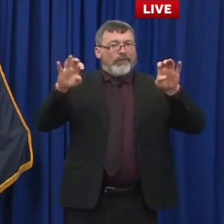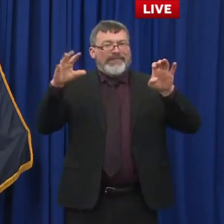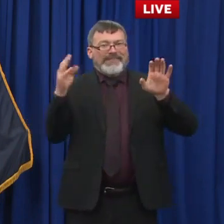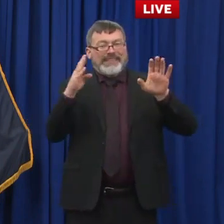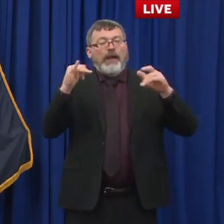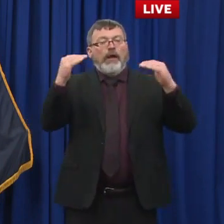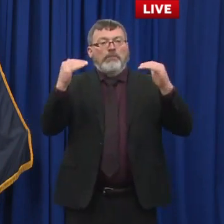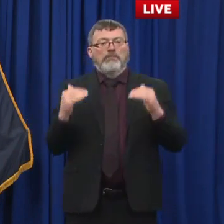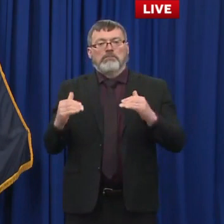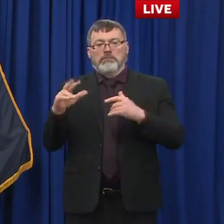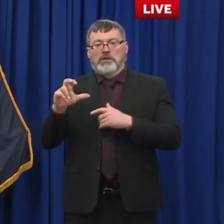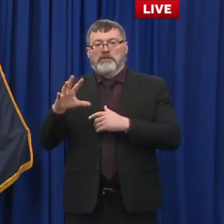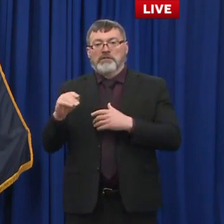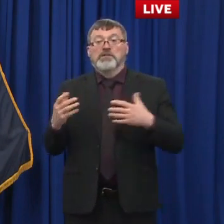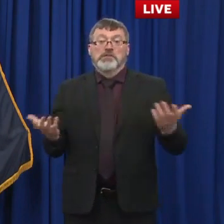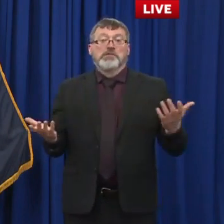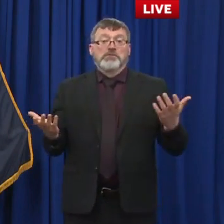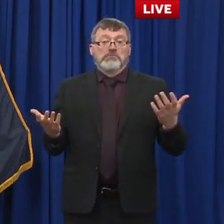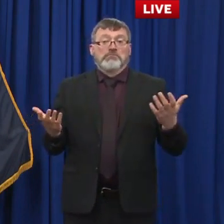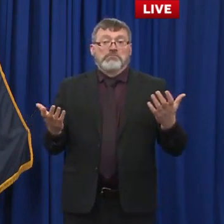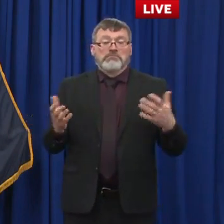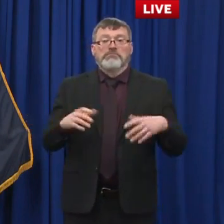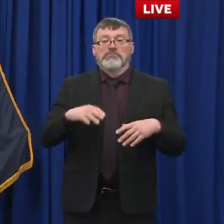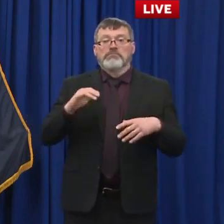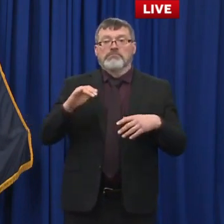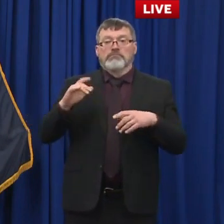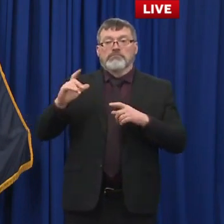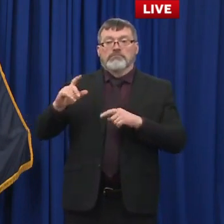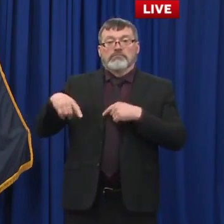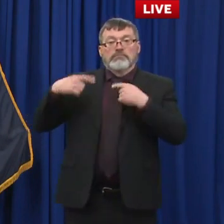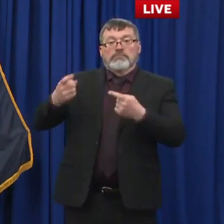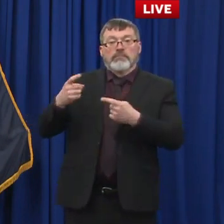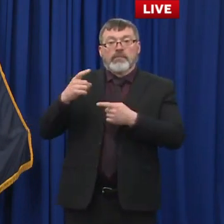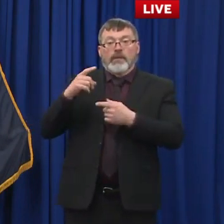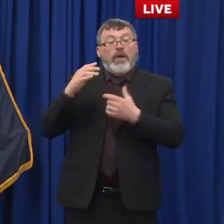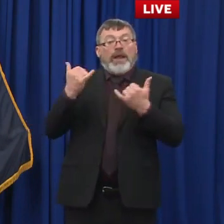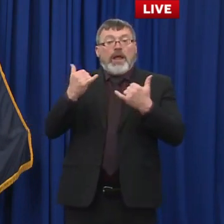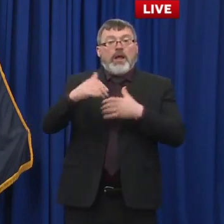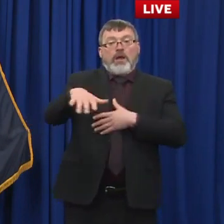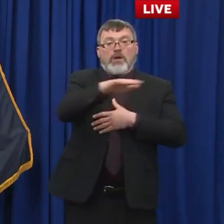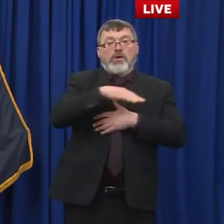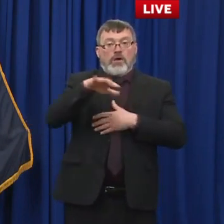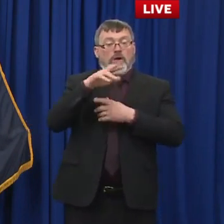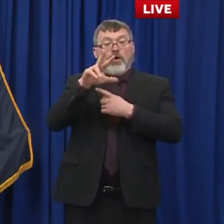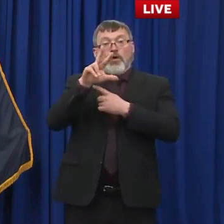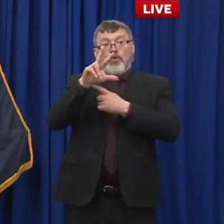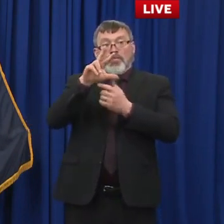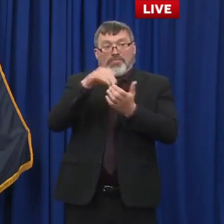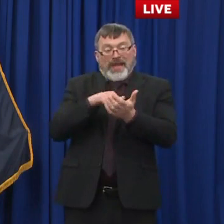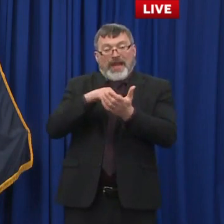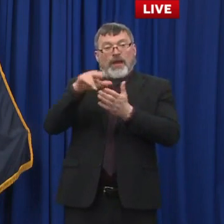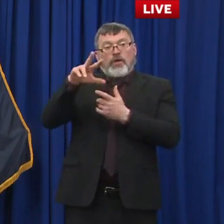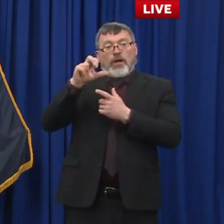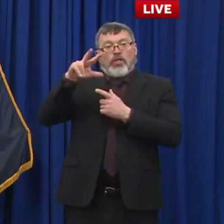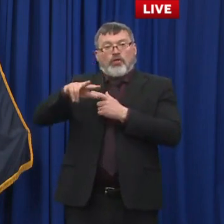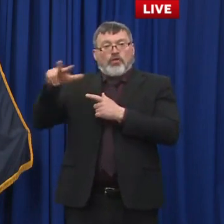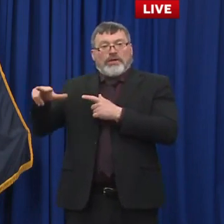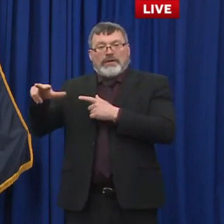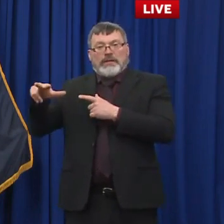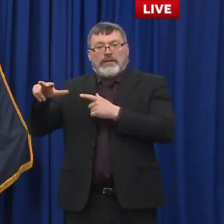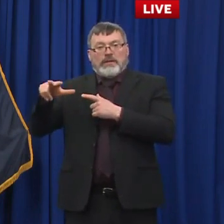with active infection and our test positivity rate as the percentage of all tests that are positive for COVID-19